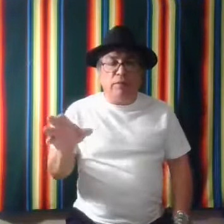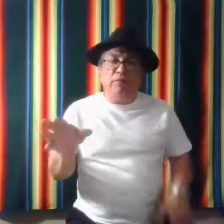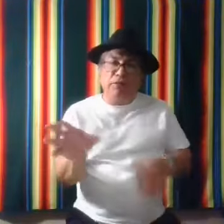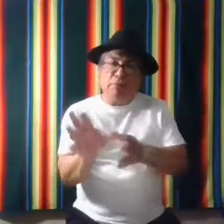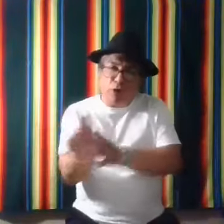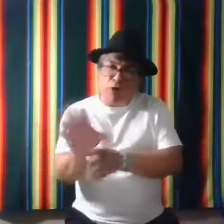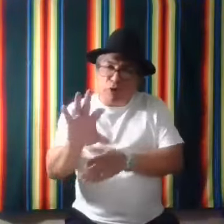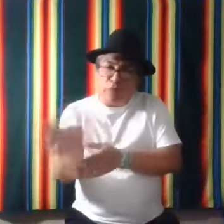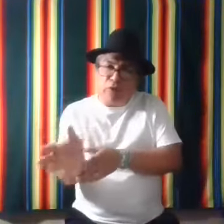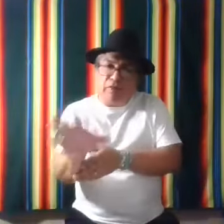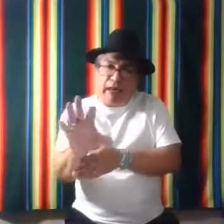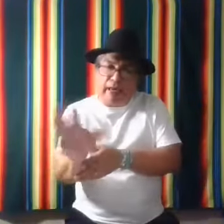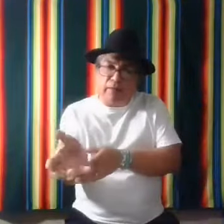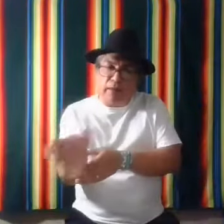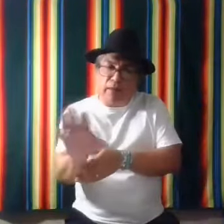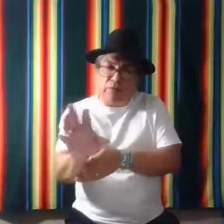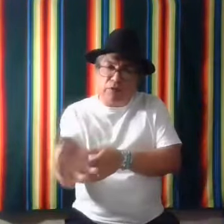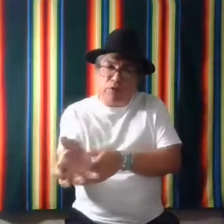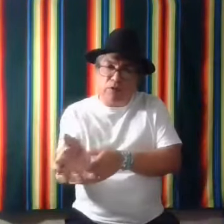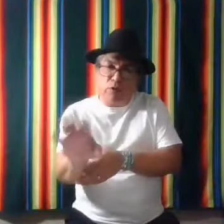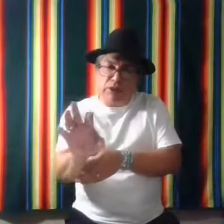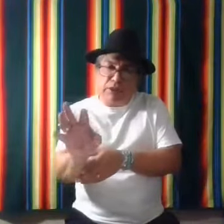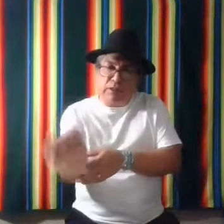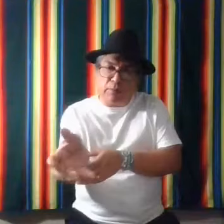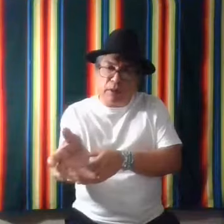Same motion of the hand. Twisting something.